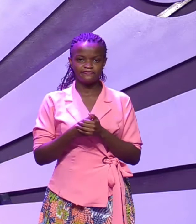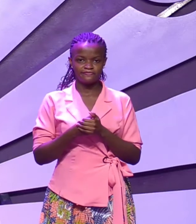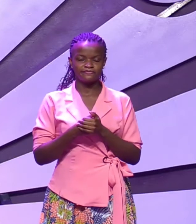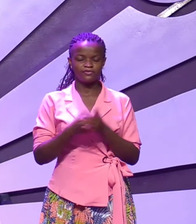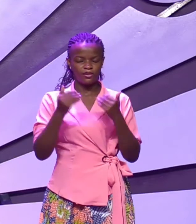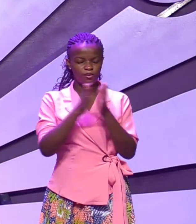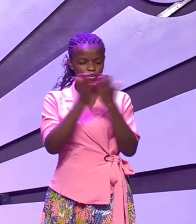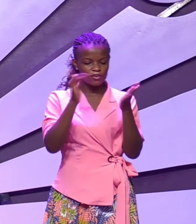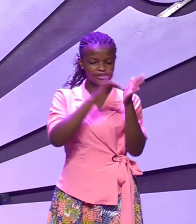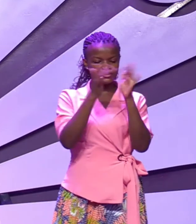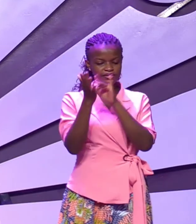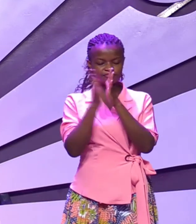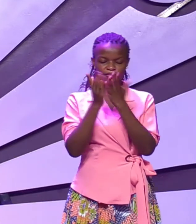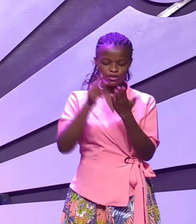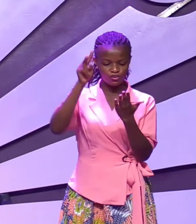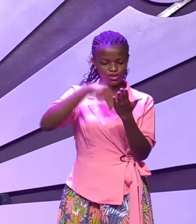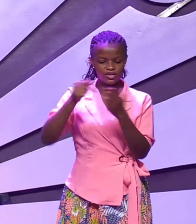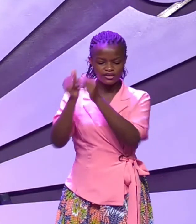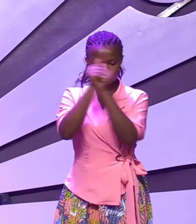open your Bibles let's read together